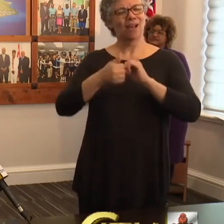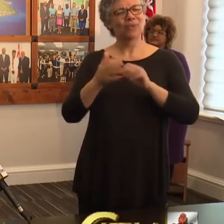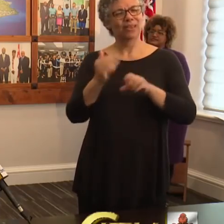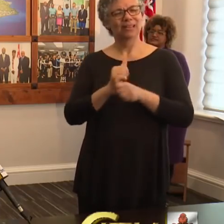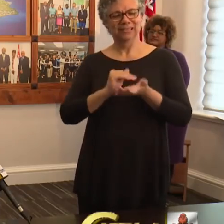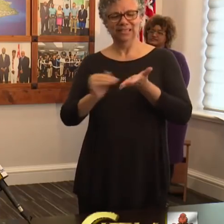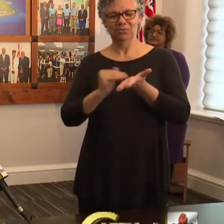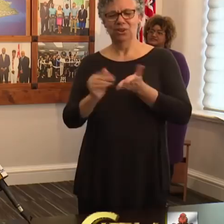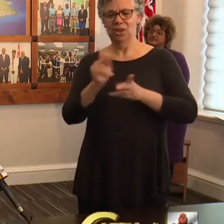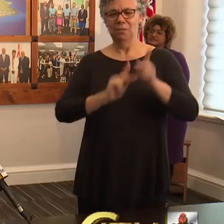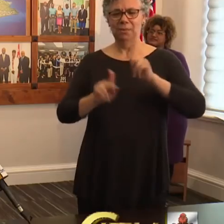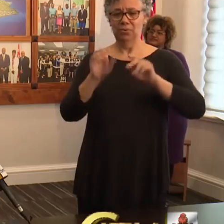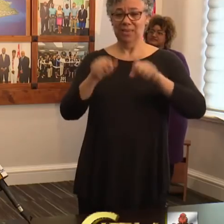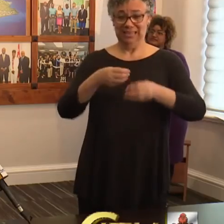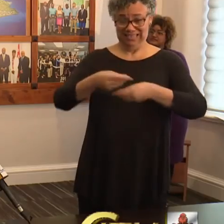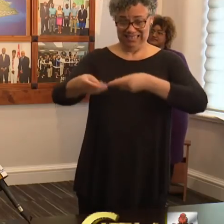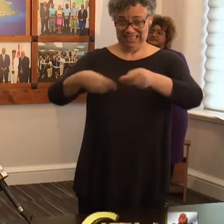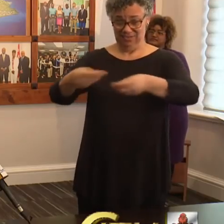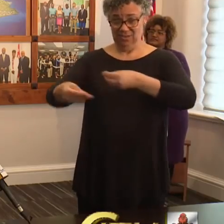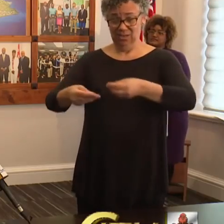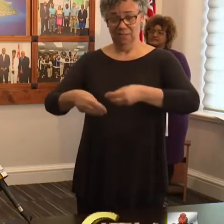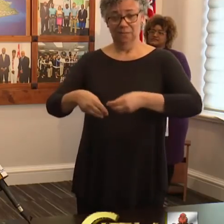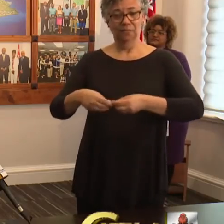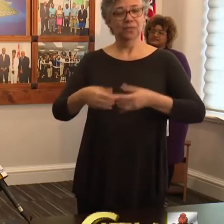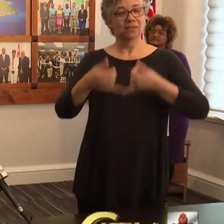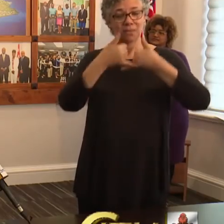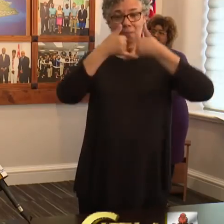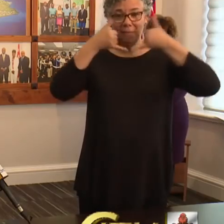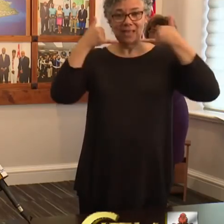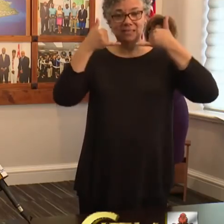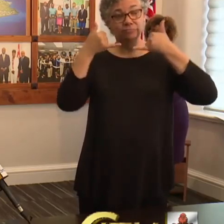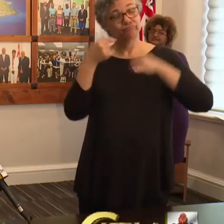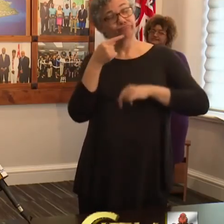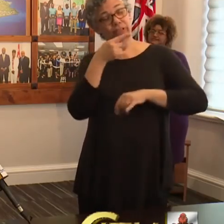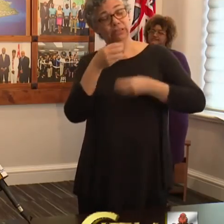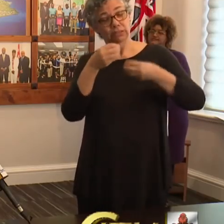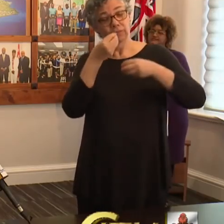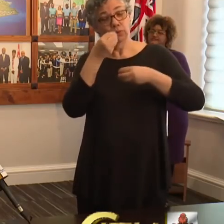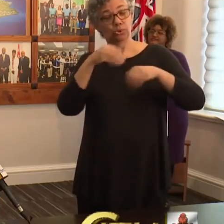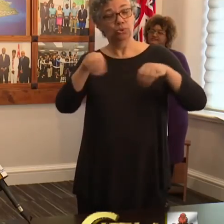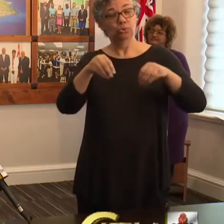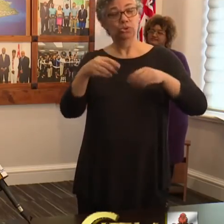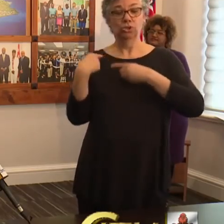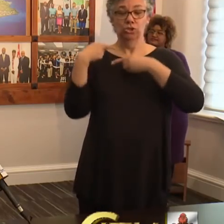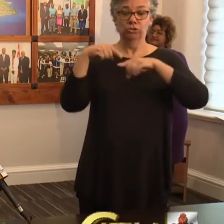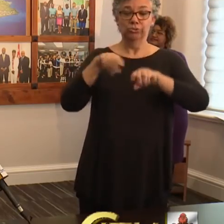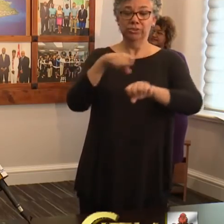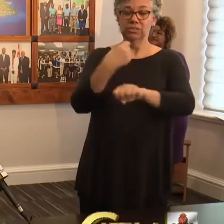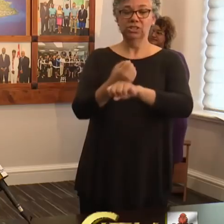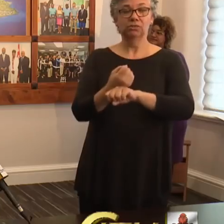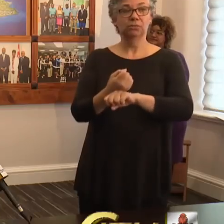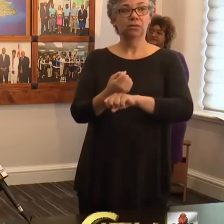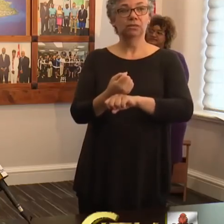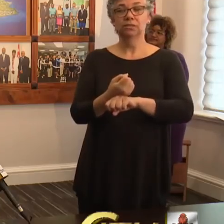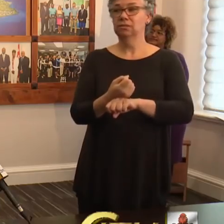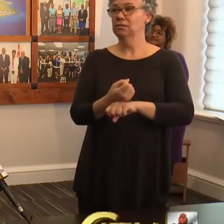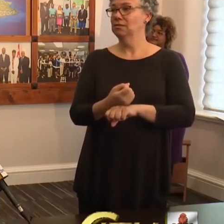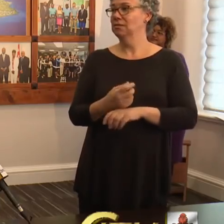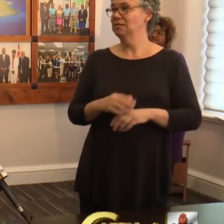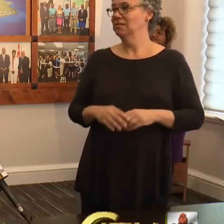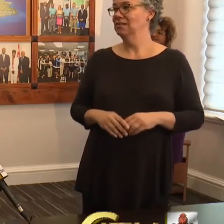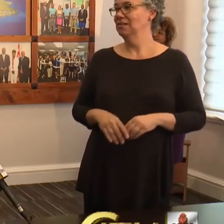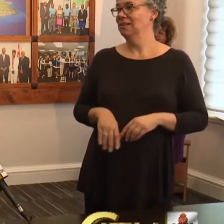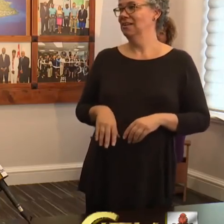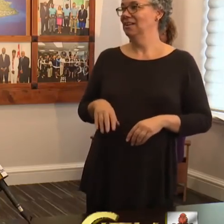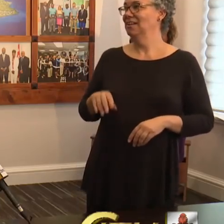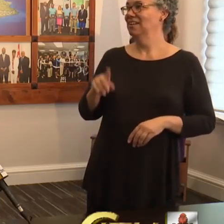may be able to provide these masks at supermarkets during our shelter in place. And Mr. Trevor Lindsay